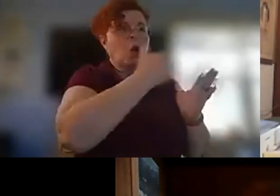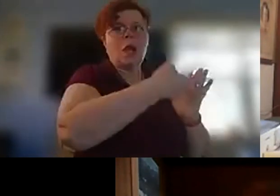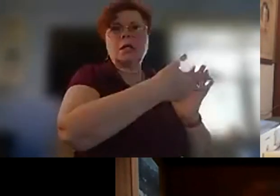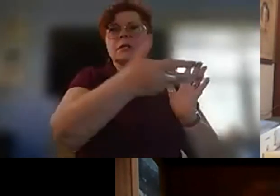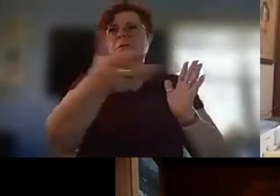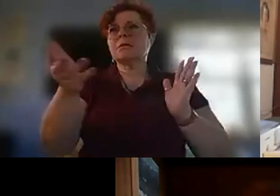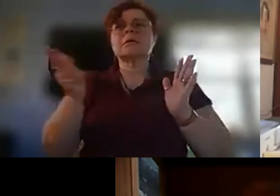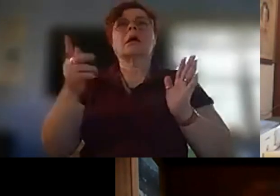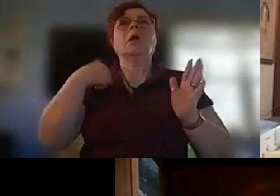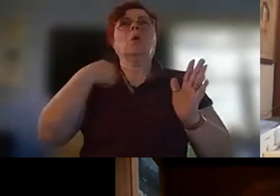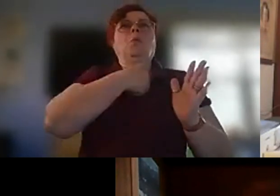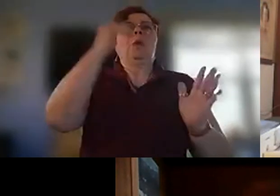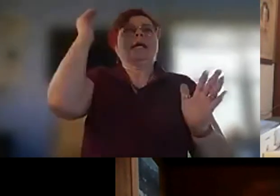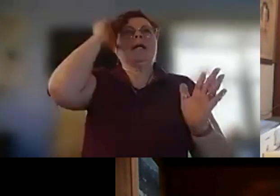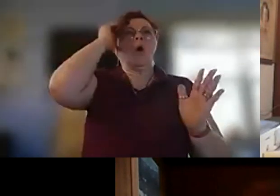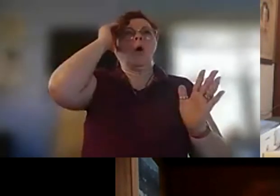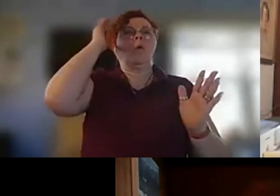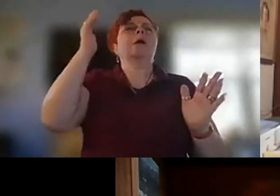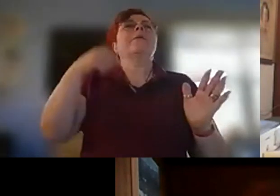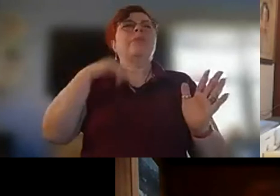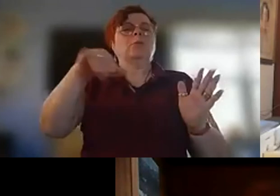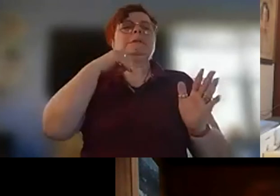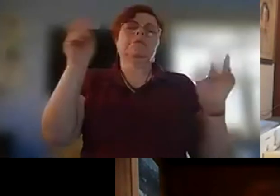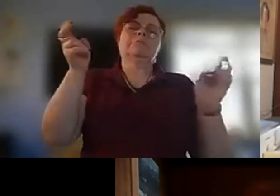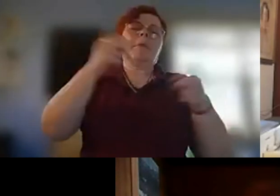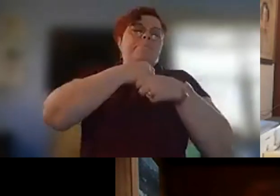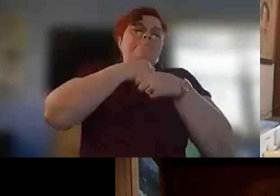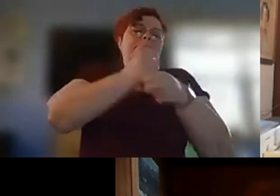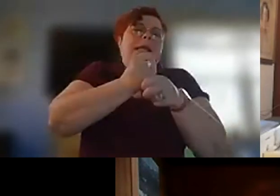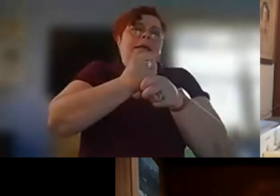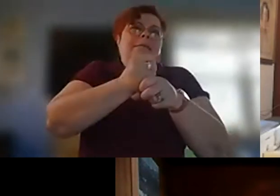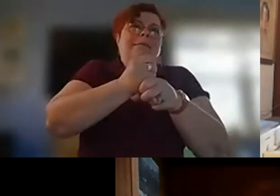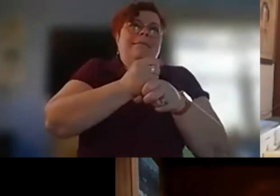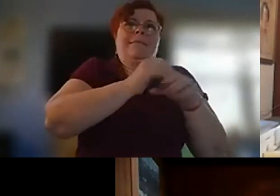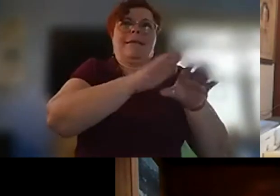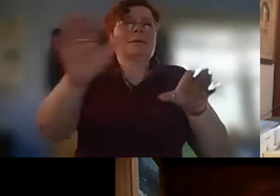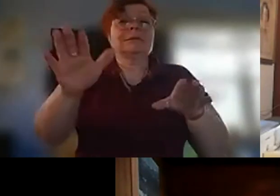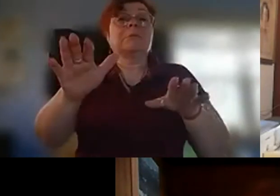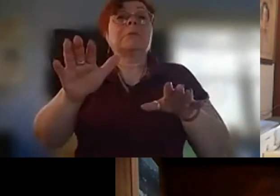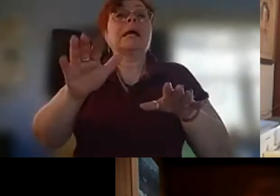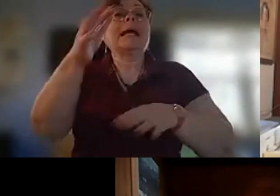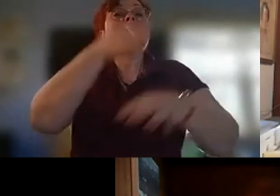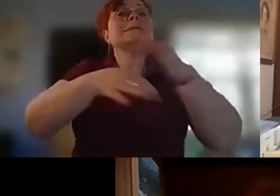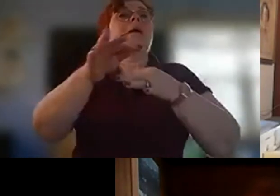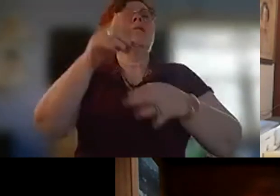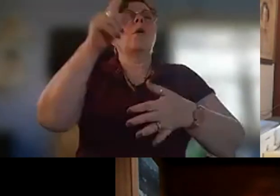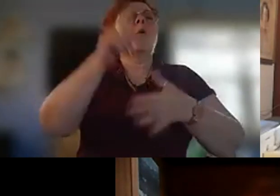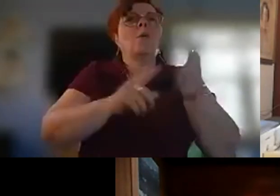a maid landscape as opposed to a landscape that our indigenous forebears um experienced